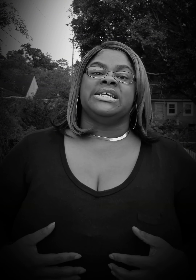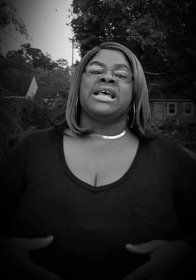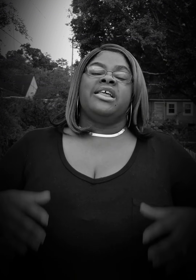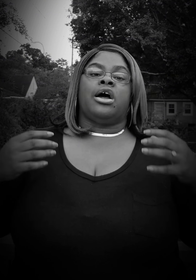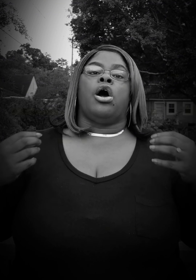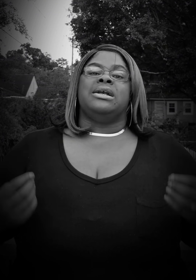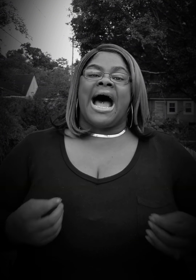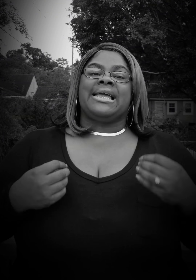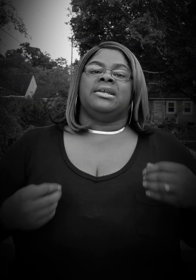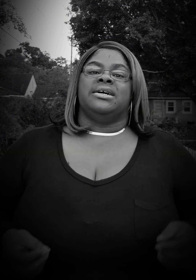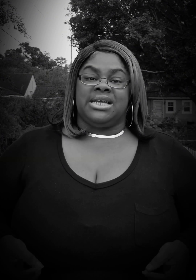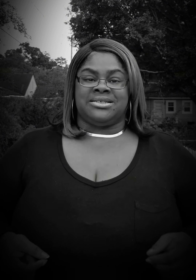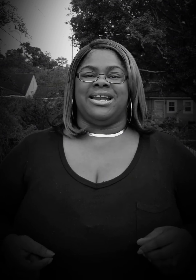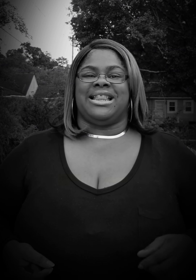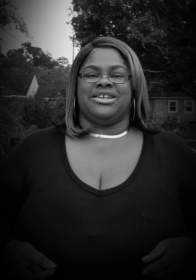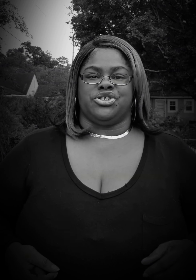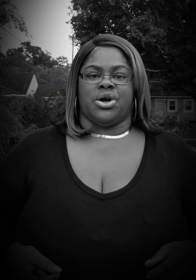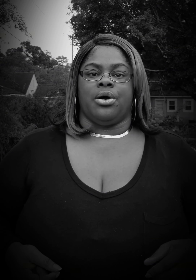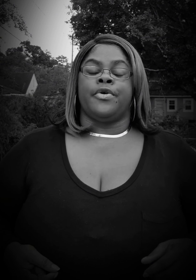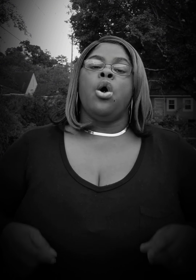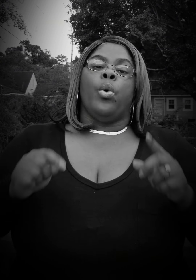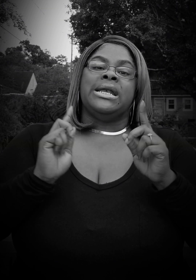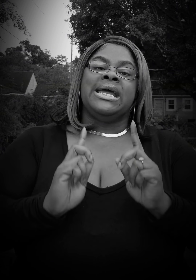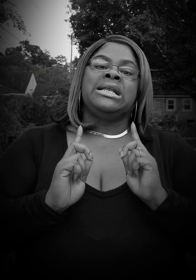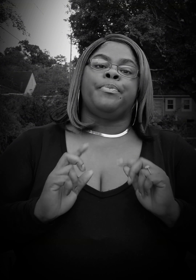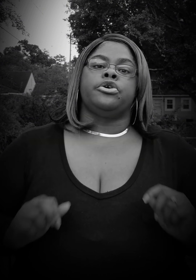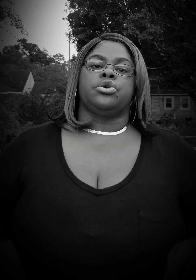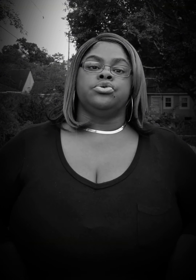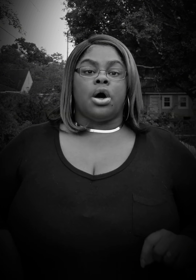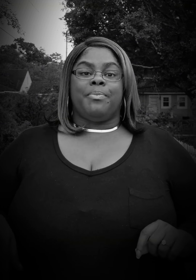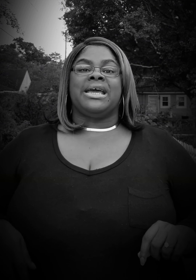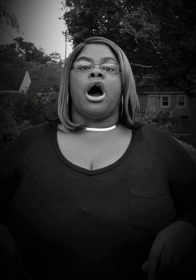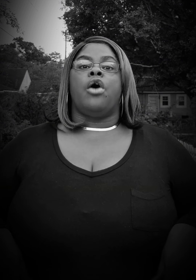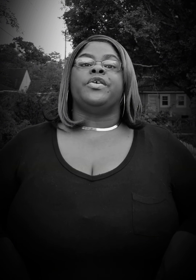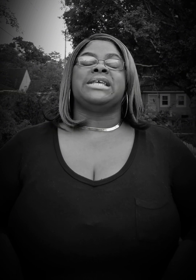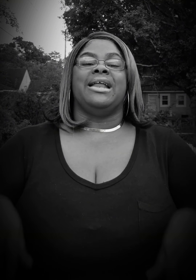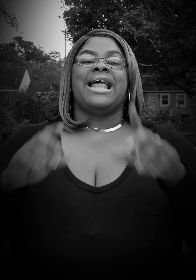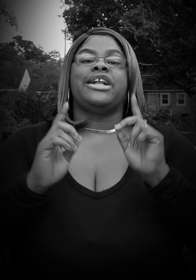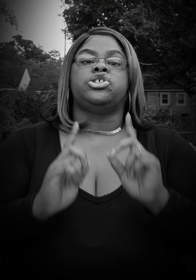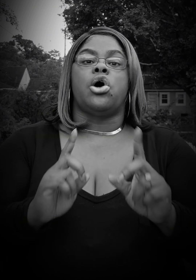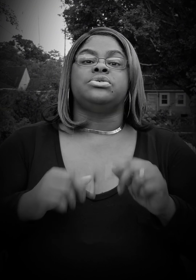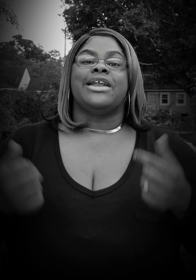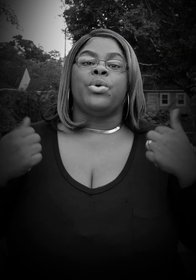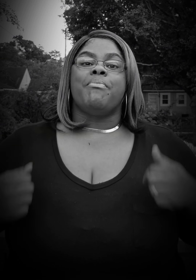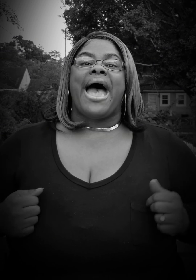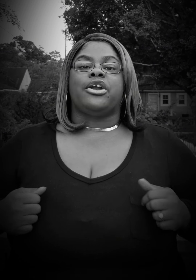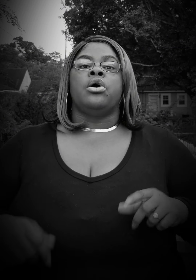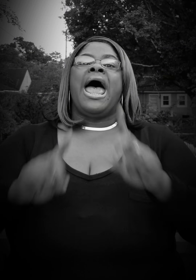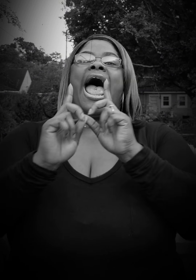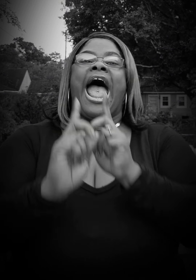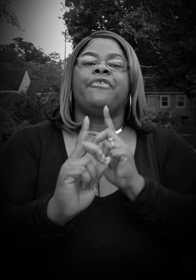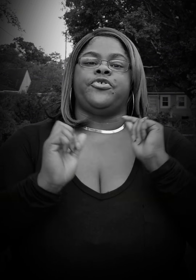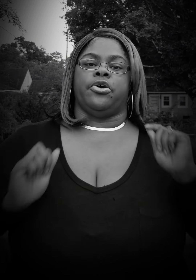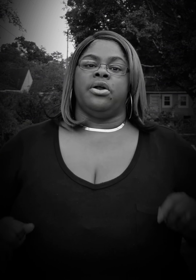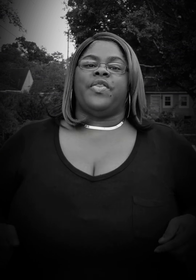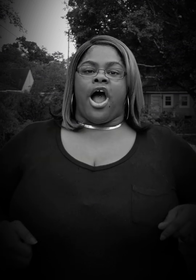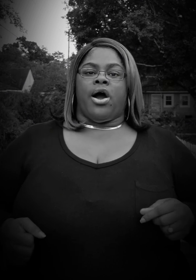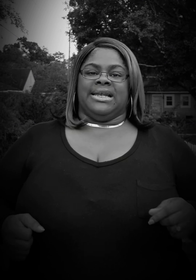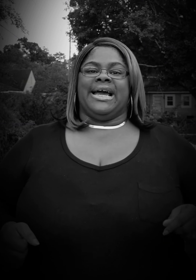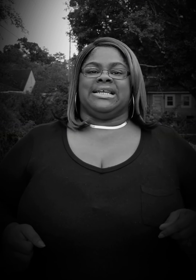that are not getting the attention that they deserve. We need the person who's going to be in office and that shows that we matter after they are elected